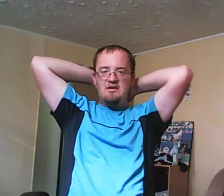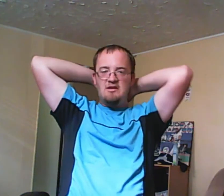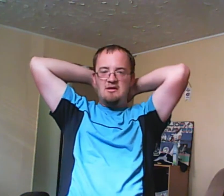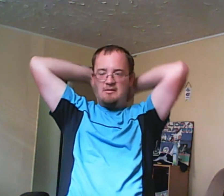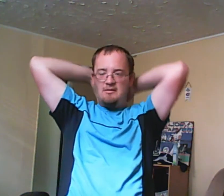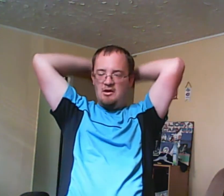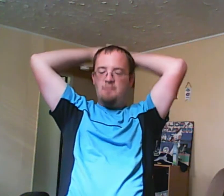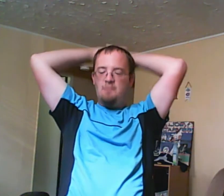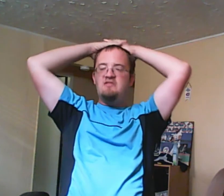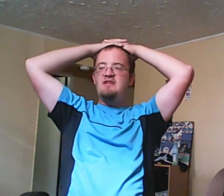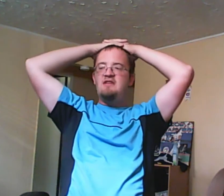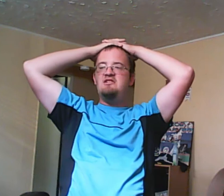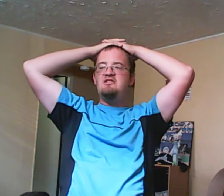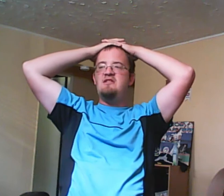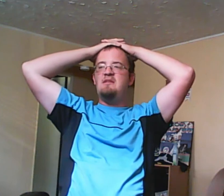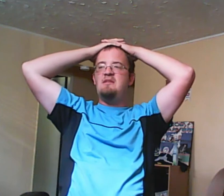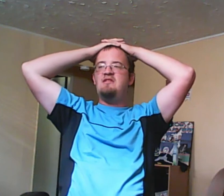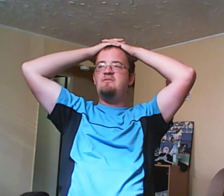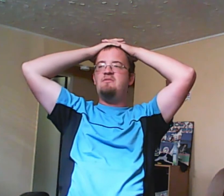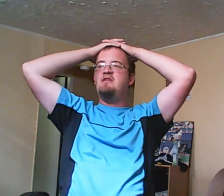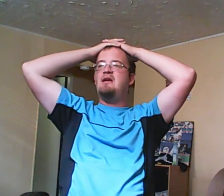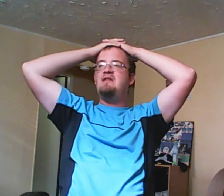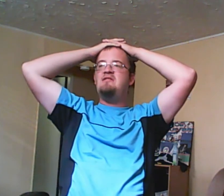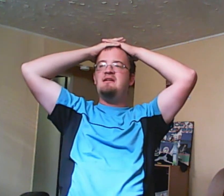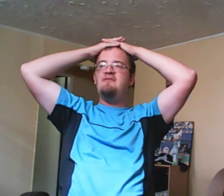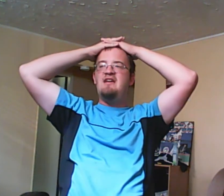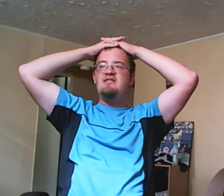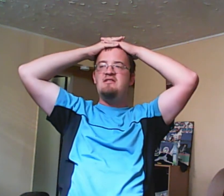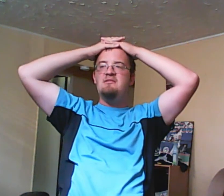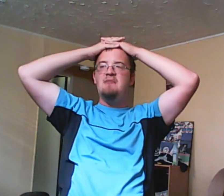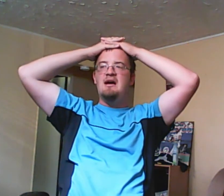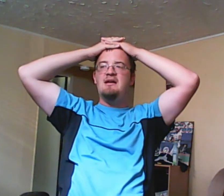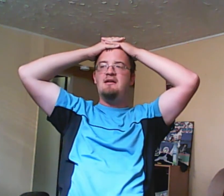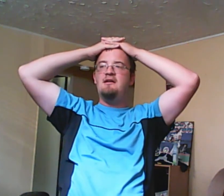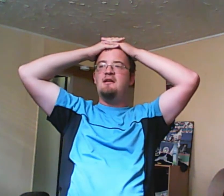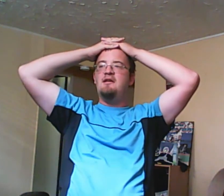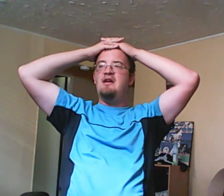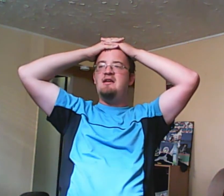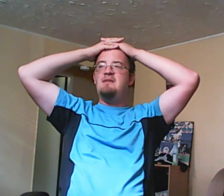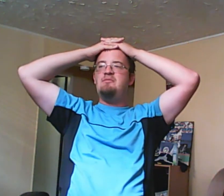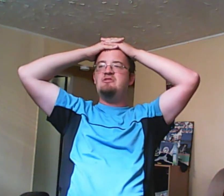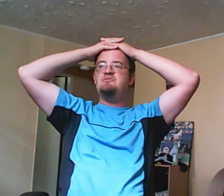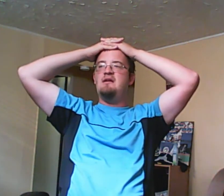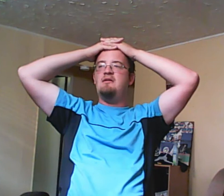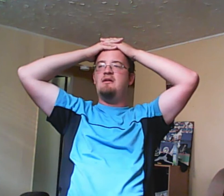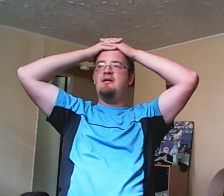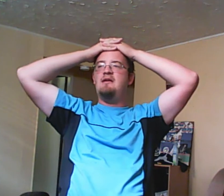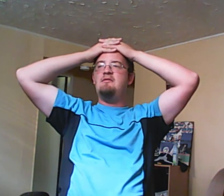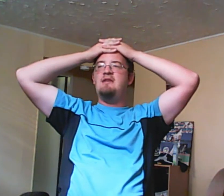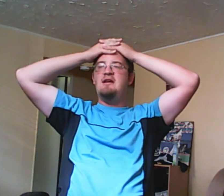anyway. But still, it just doesn't make sense from Sig. And Sig confesses to Maya that he may have pushed Maya the camera over the edge and Maya